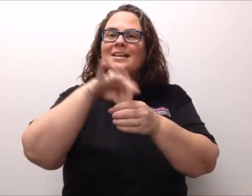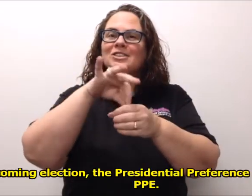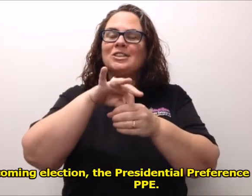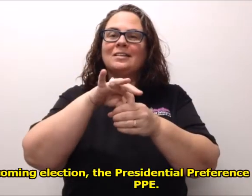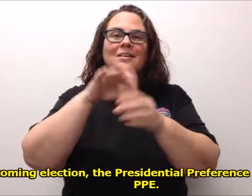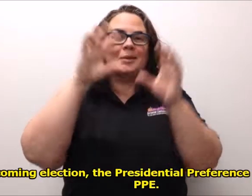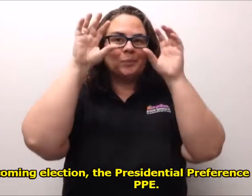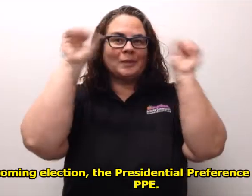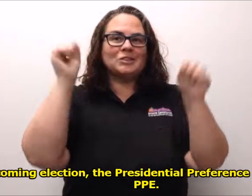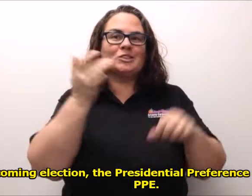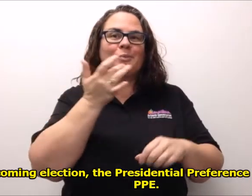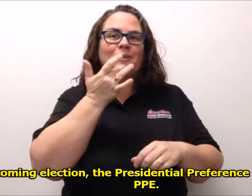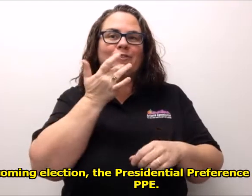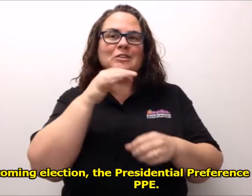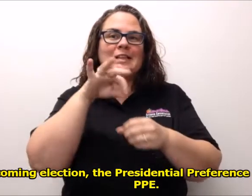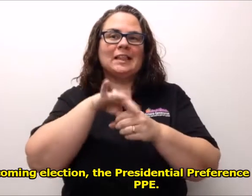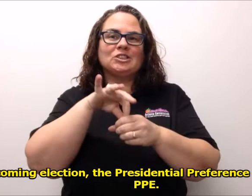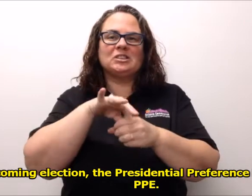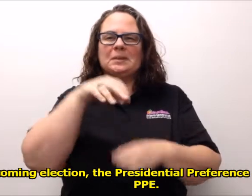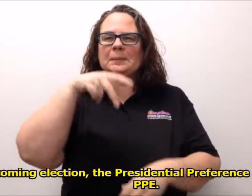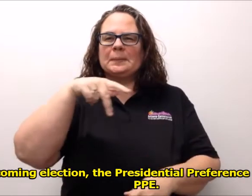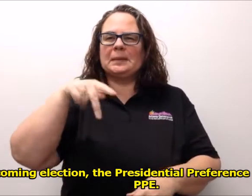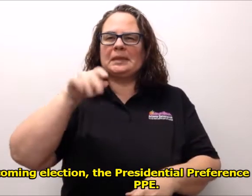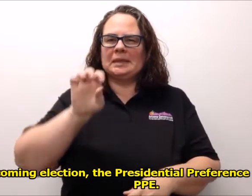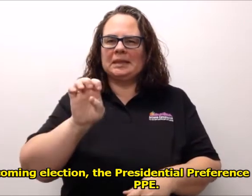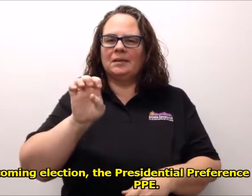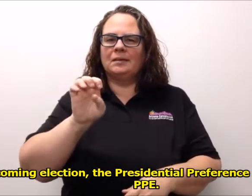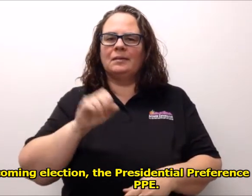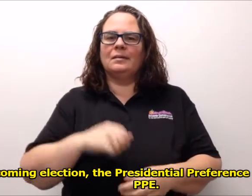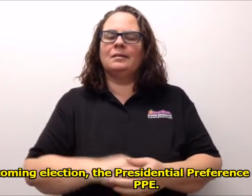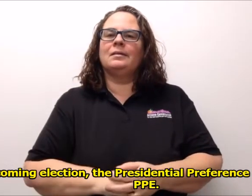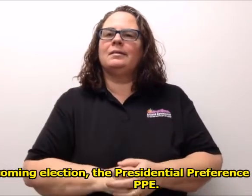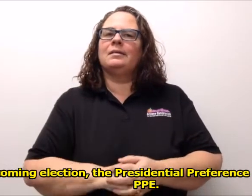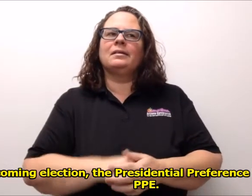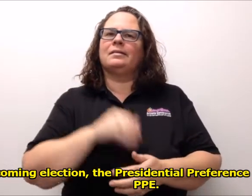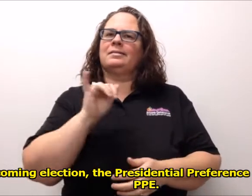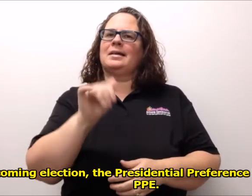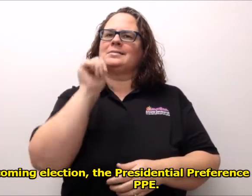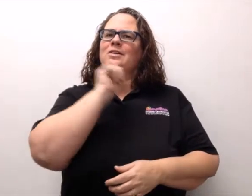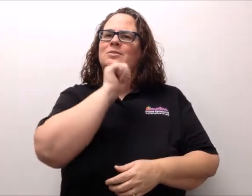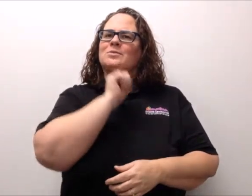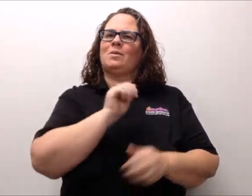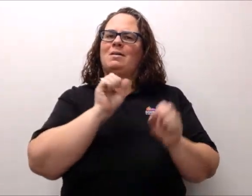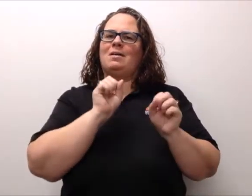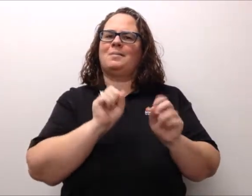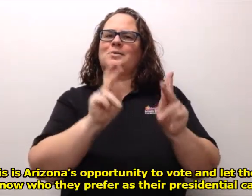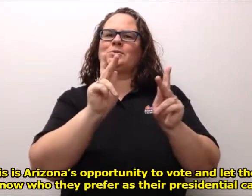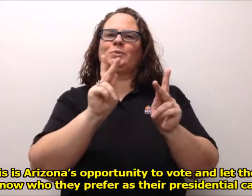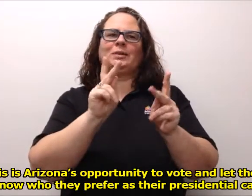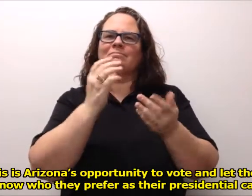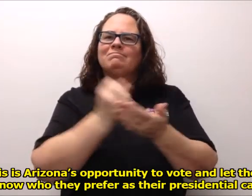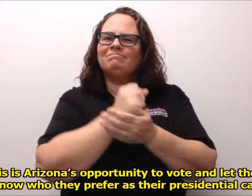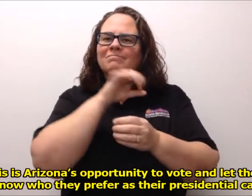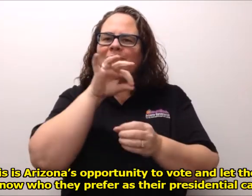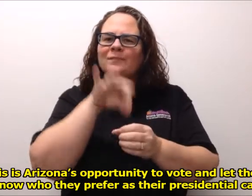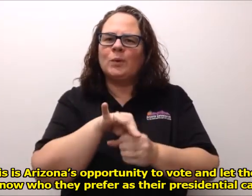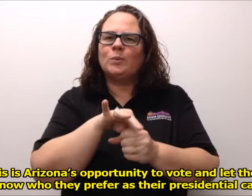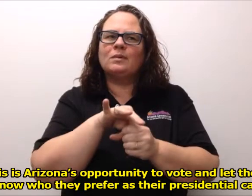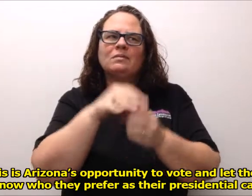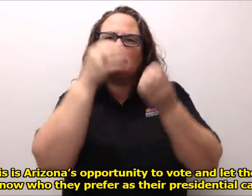Upcoming election, the Presidential Preference Election, or PPE. This is Arizona's opportunity to